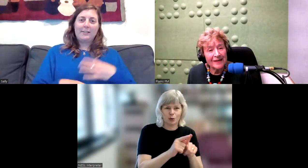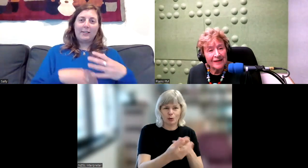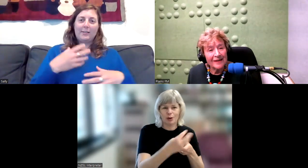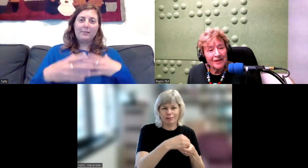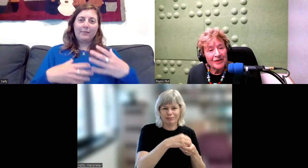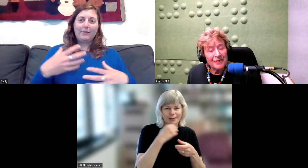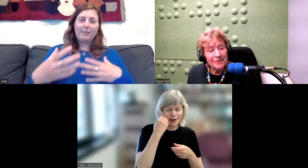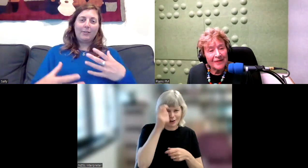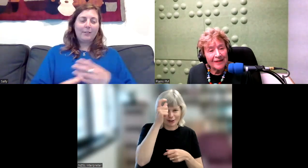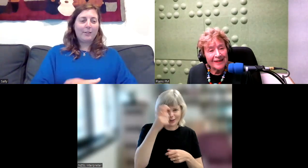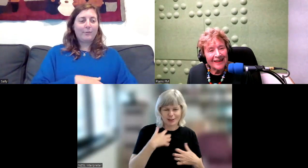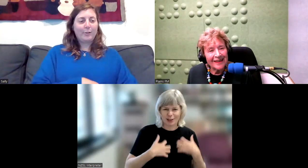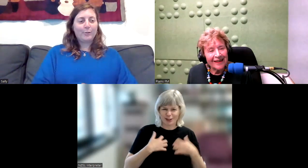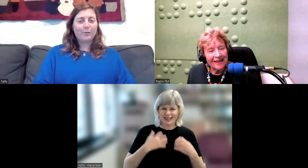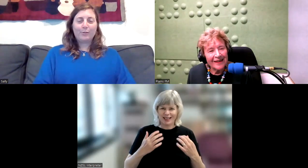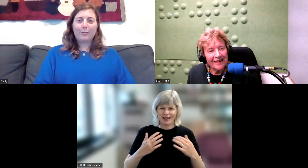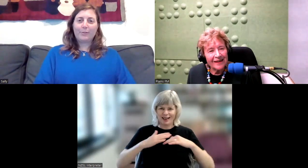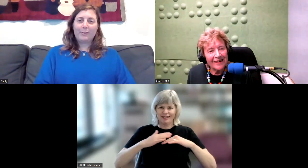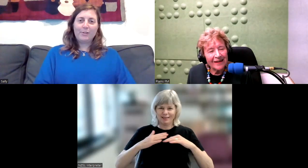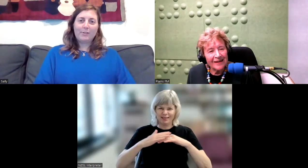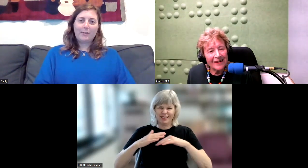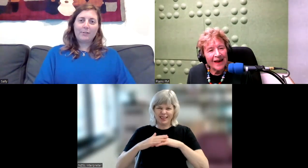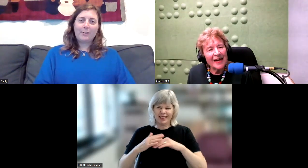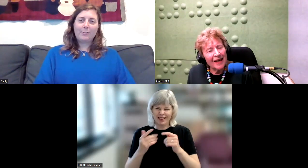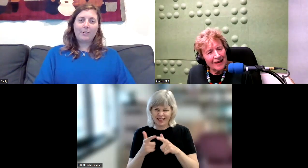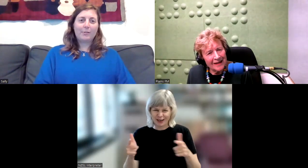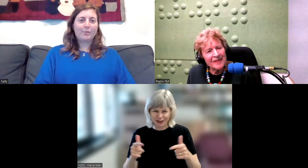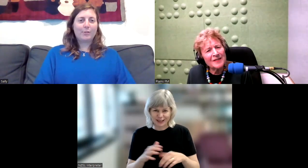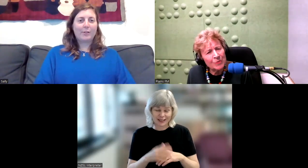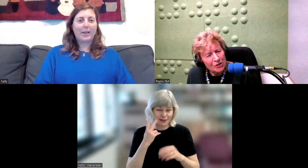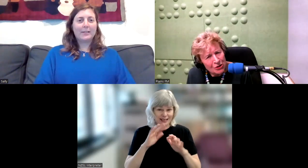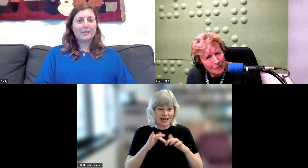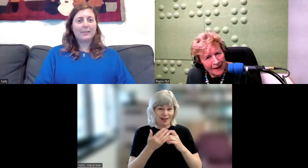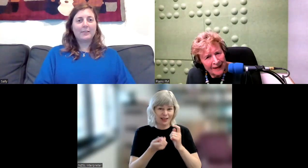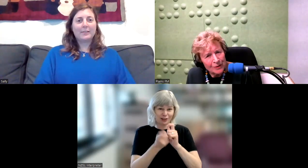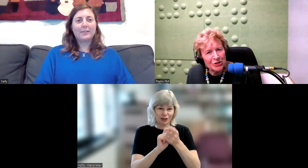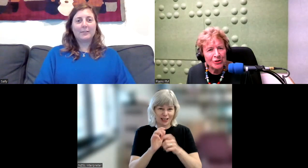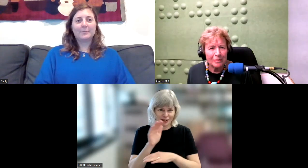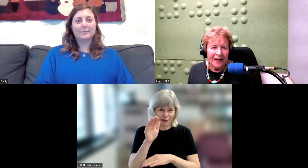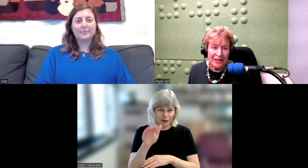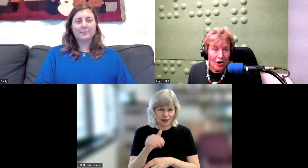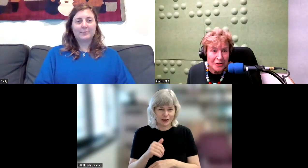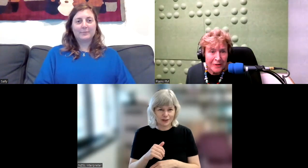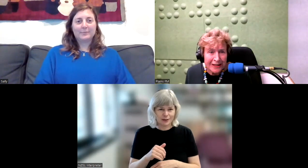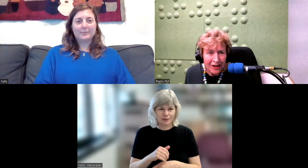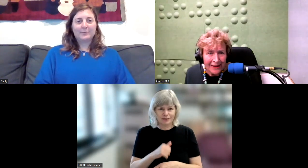isn't it? The, the flow towards the future and also holding truth. is what it should be. We shouldn't be at odds with each other.